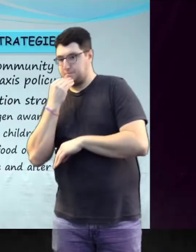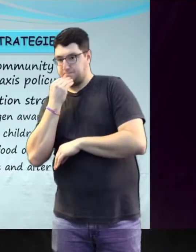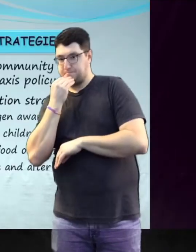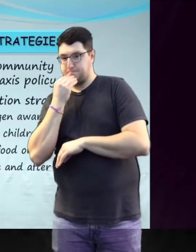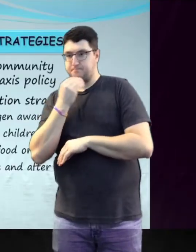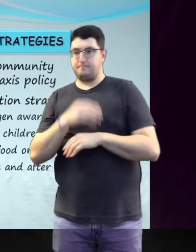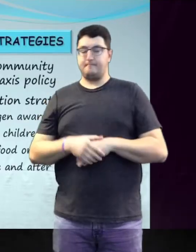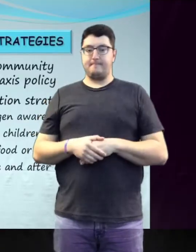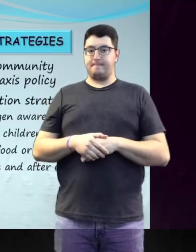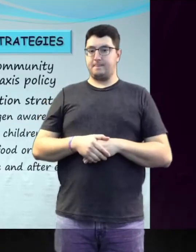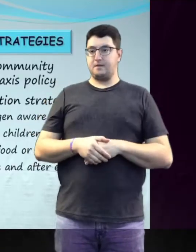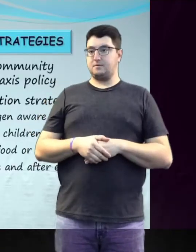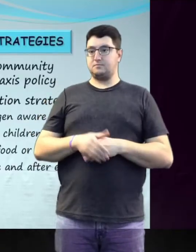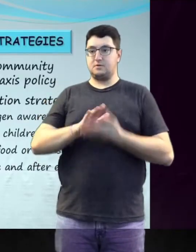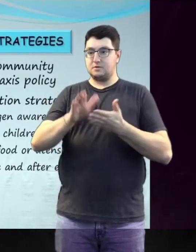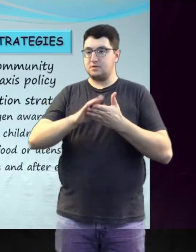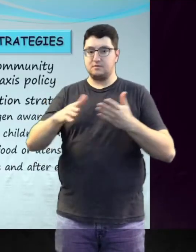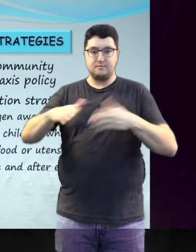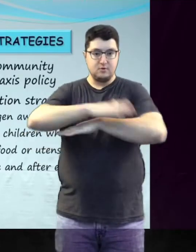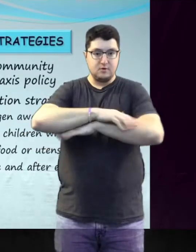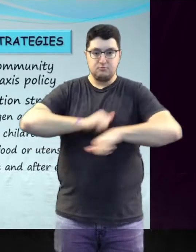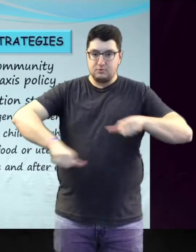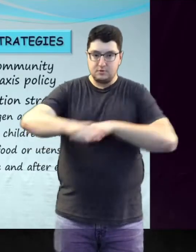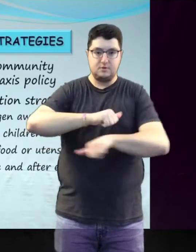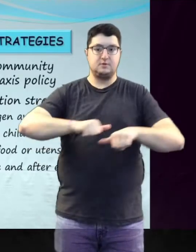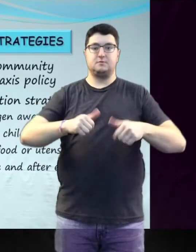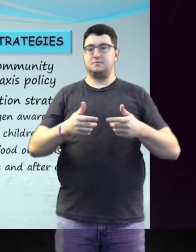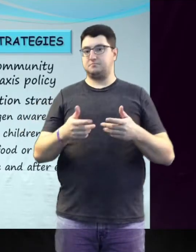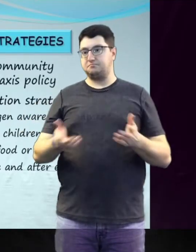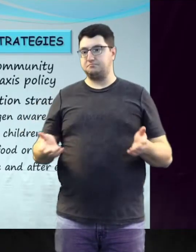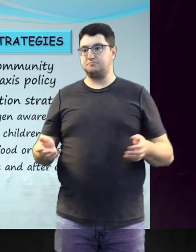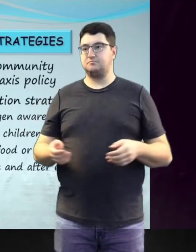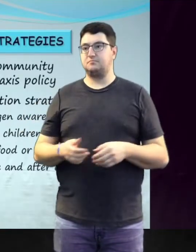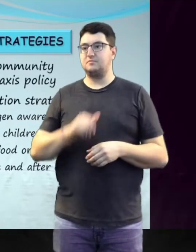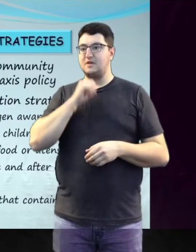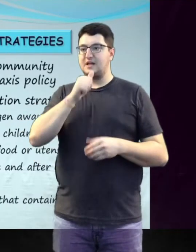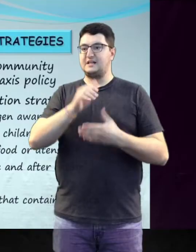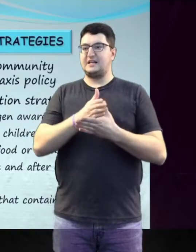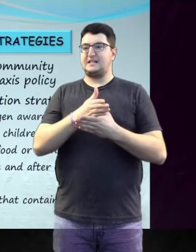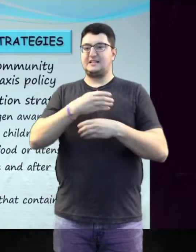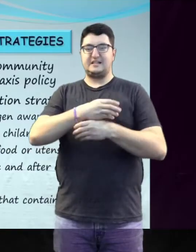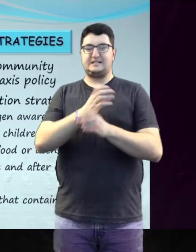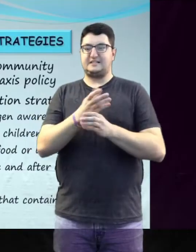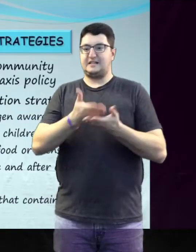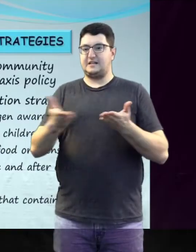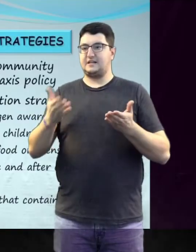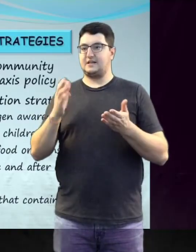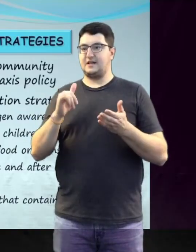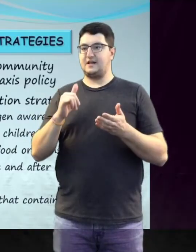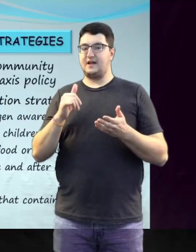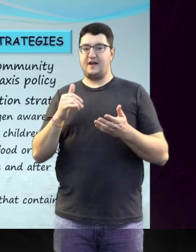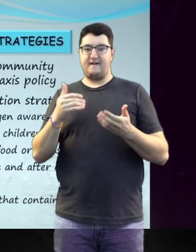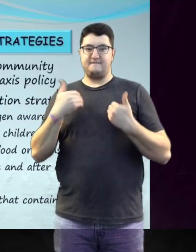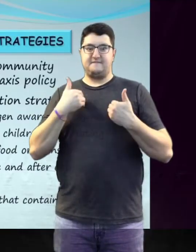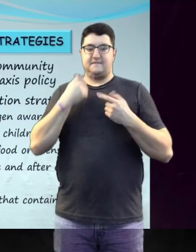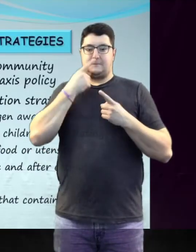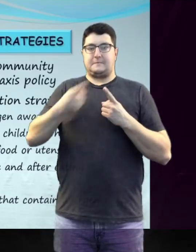and after eating, cleaning surfaces, and avoiding craft supplies that contain allergens.